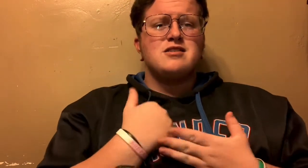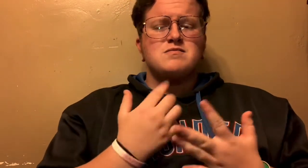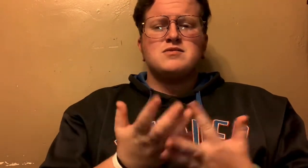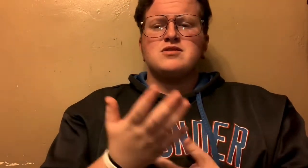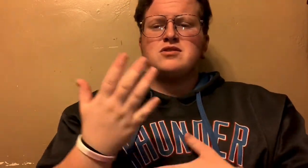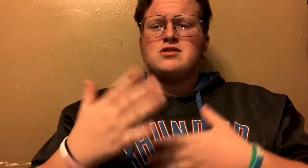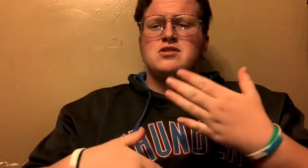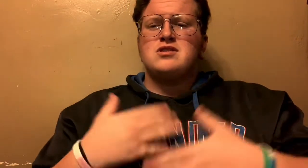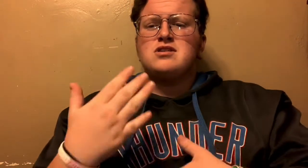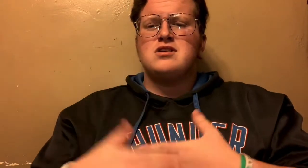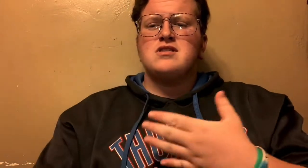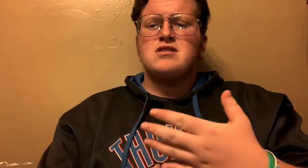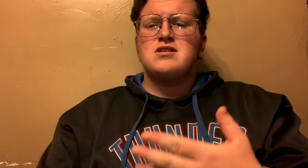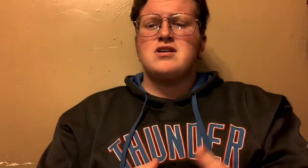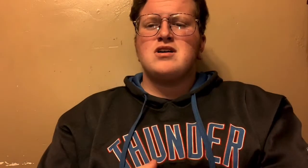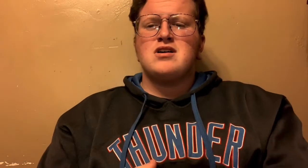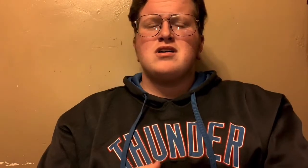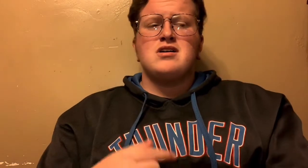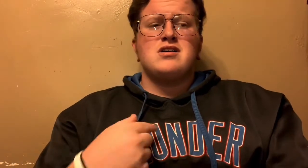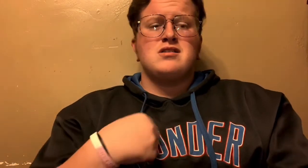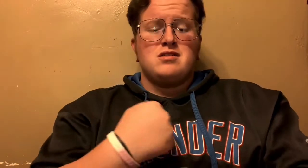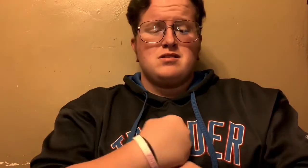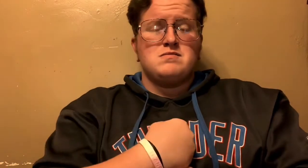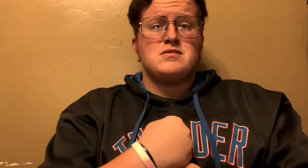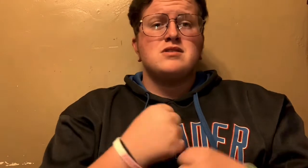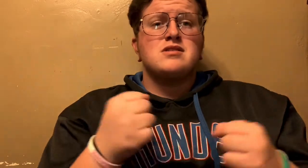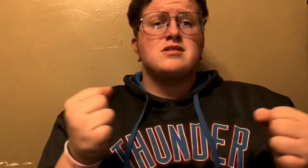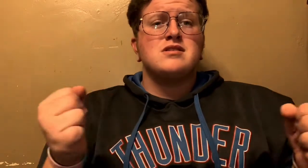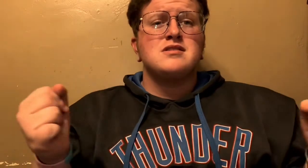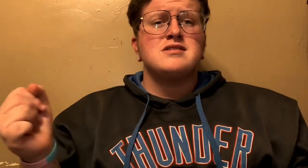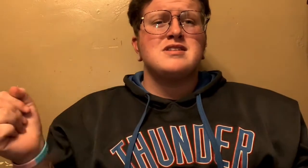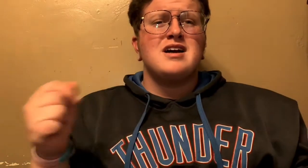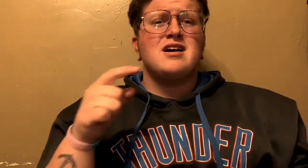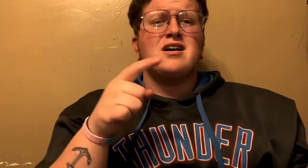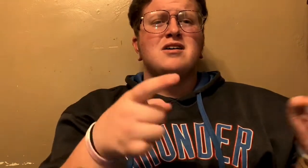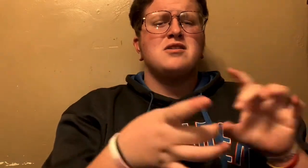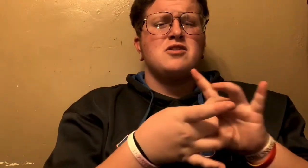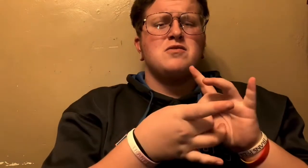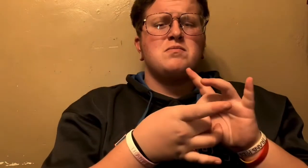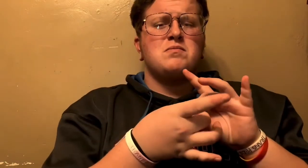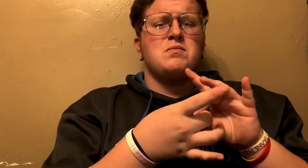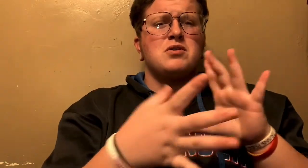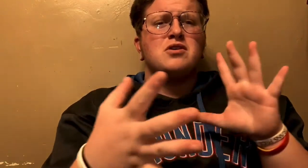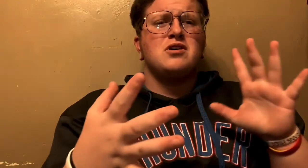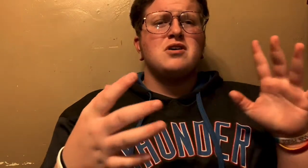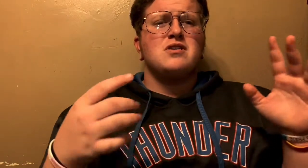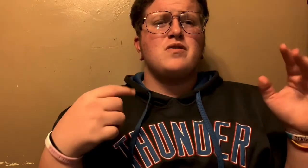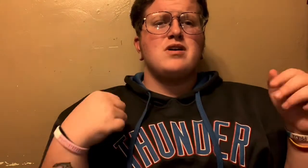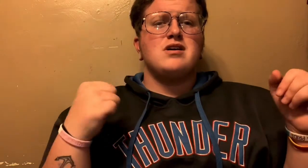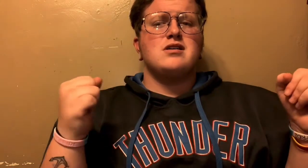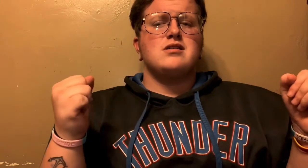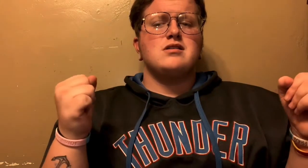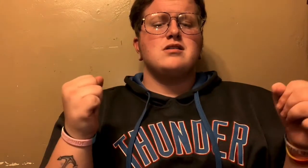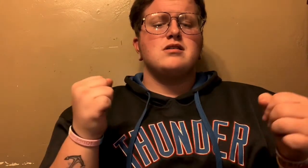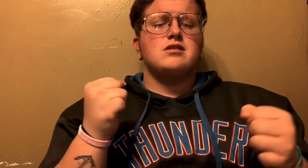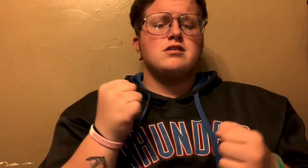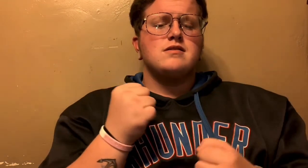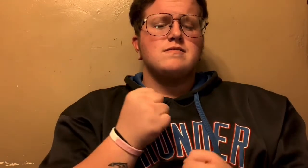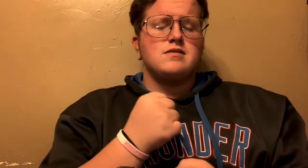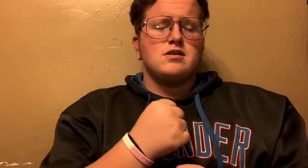to get me through it all I let my guard down, and then you pull the rug I always get